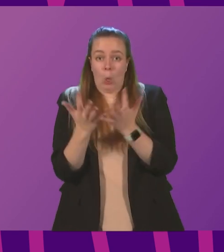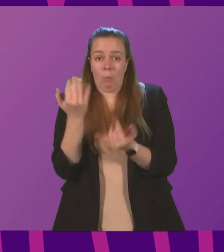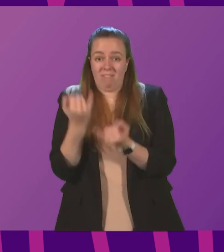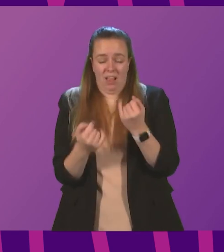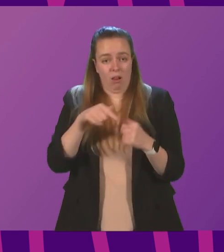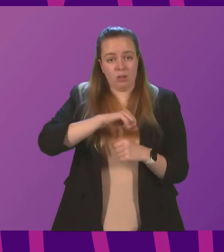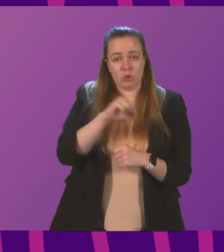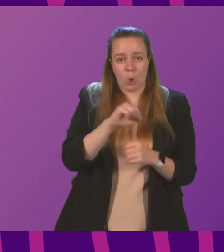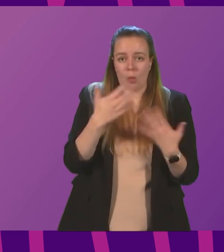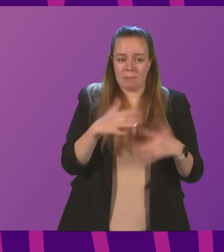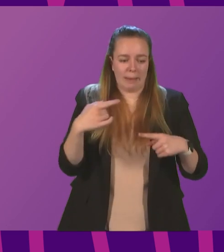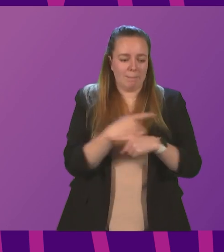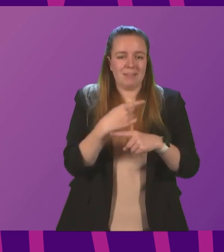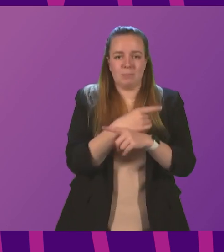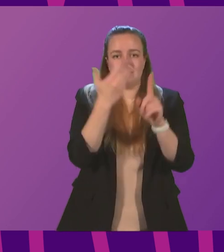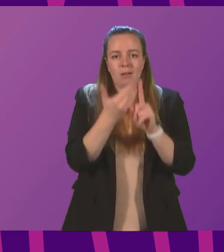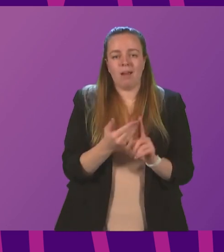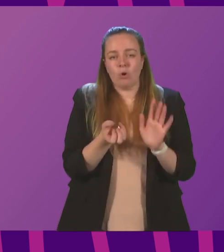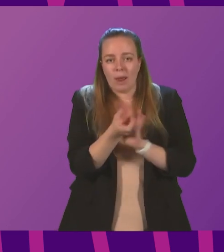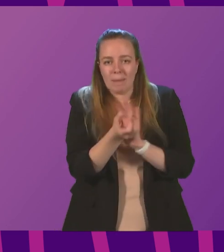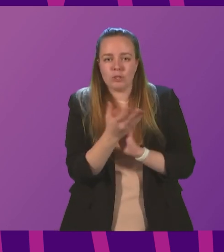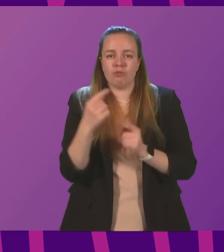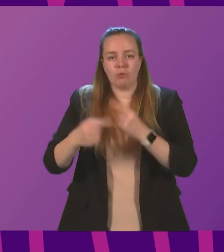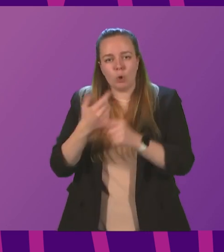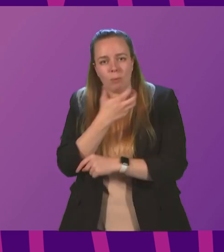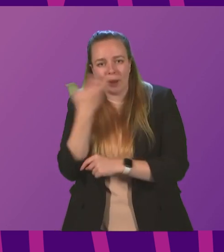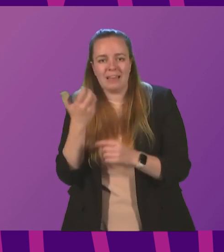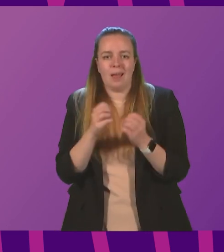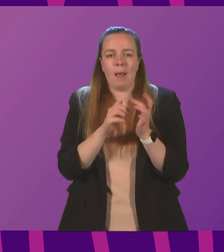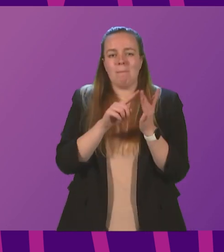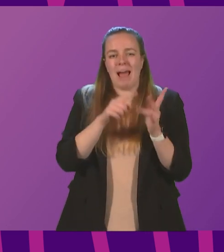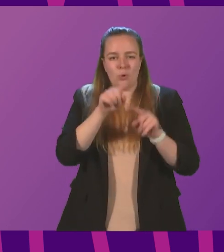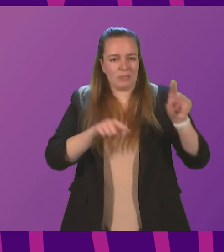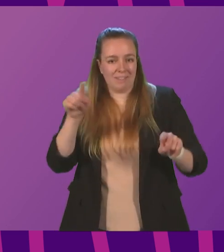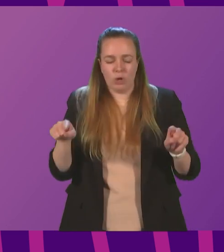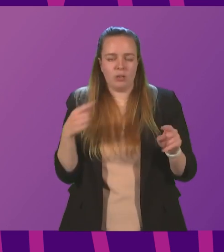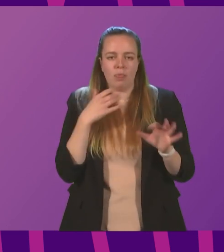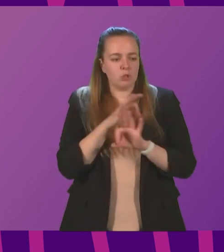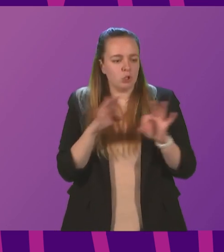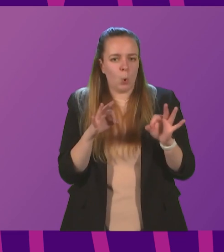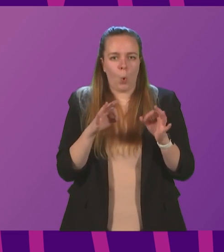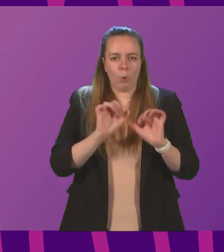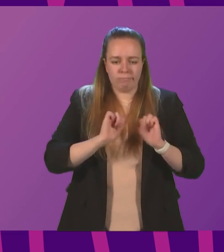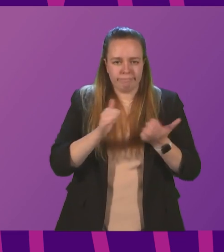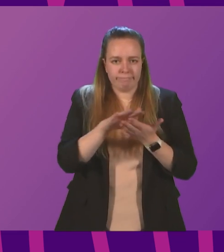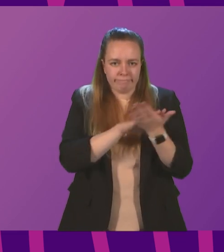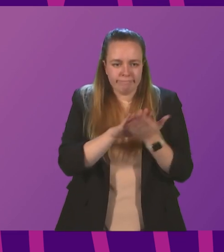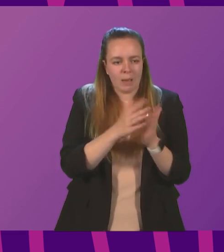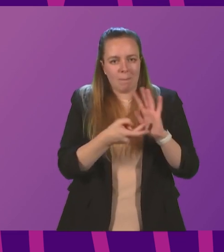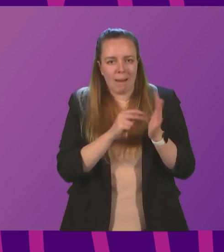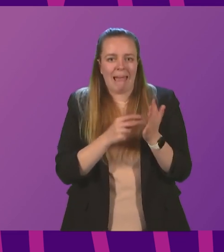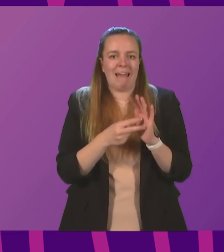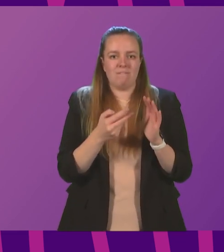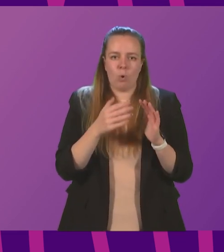Scotland, we have seen missed targets for emissions, renewable heat and biodiversity. There is no meaningful plan for a jobs-first transition,